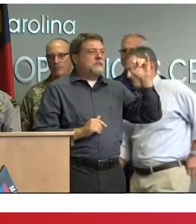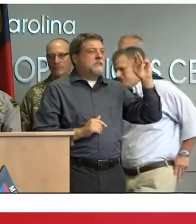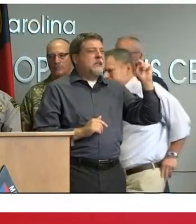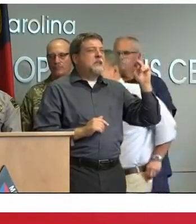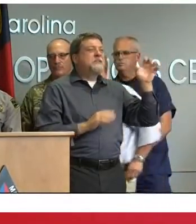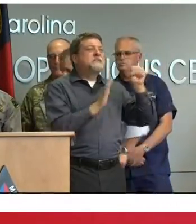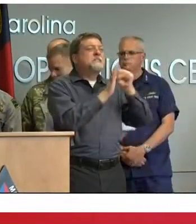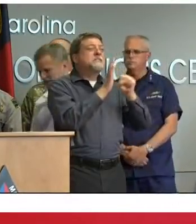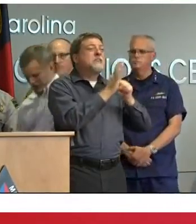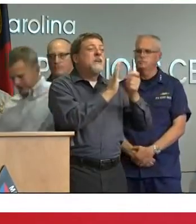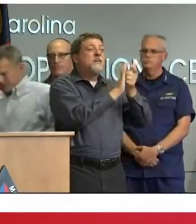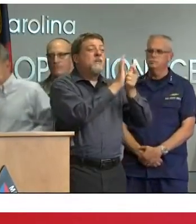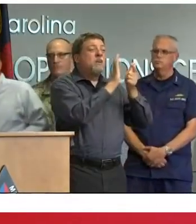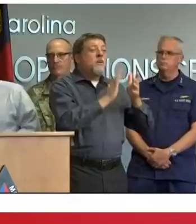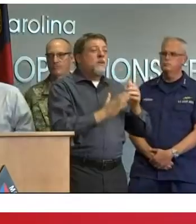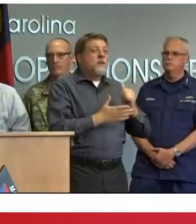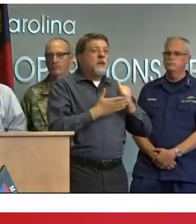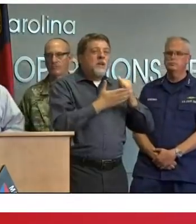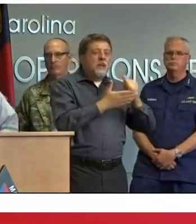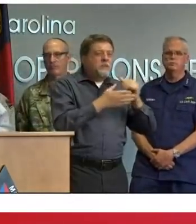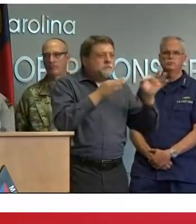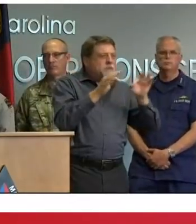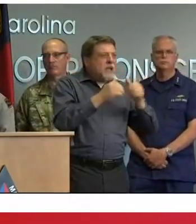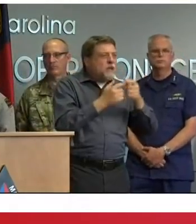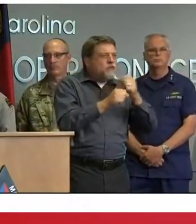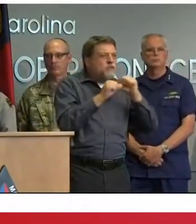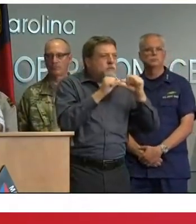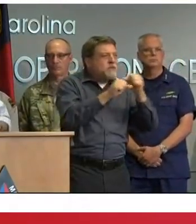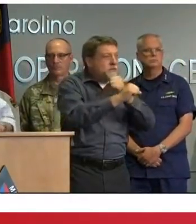thank you governor